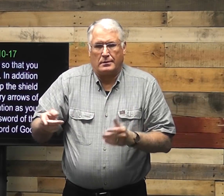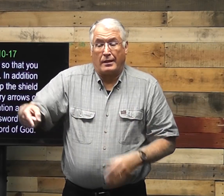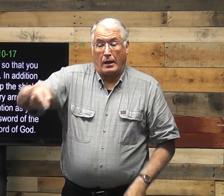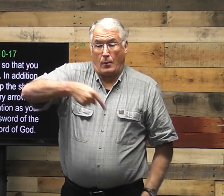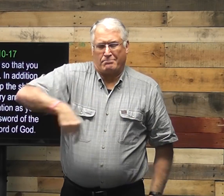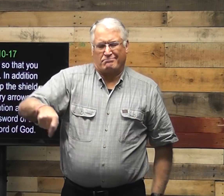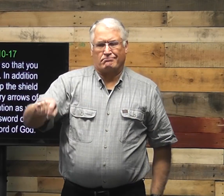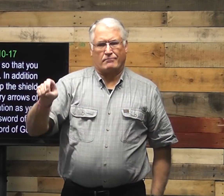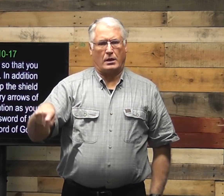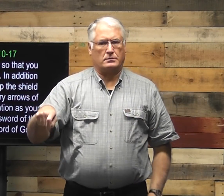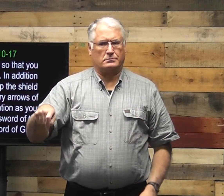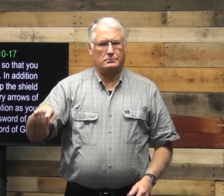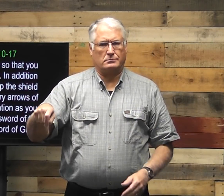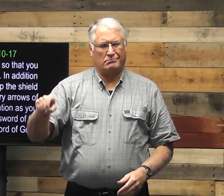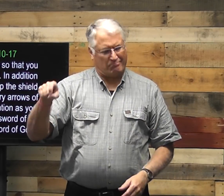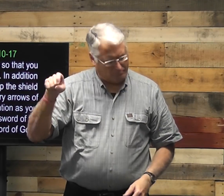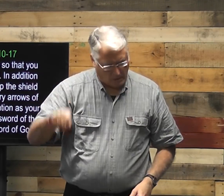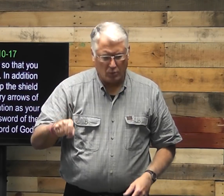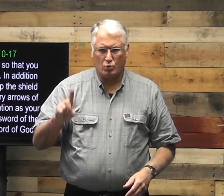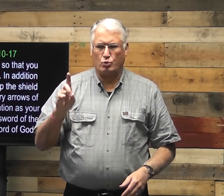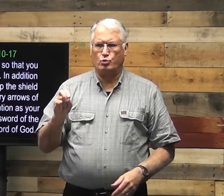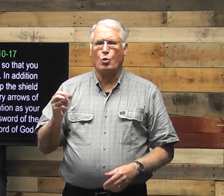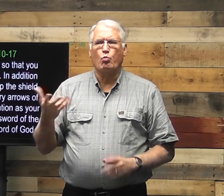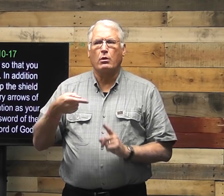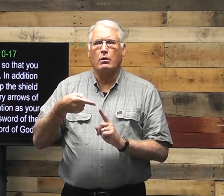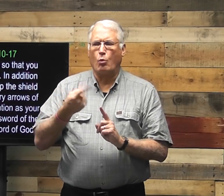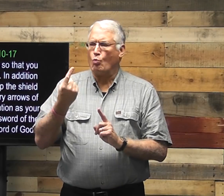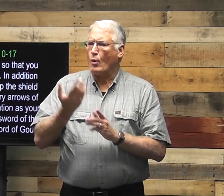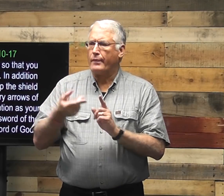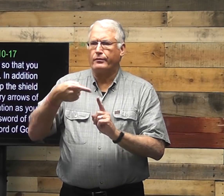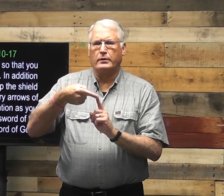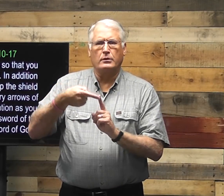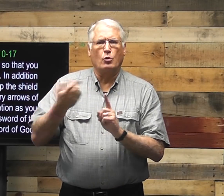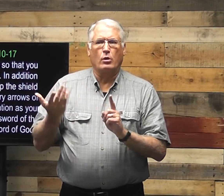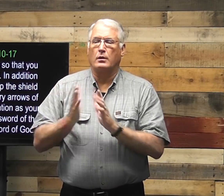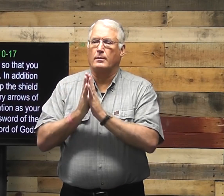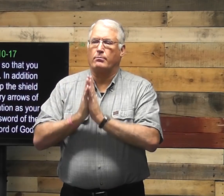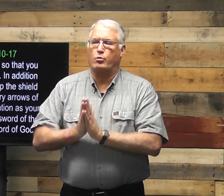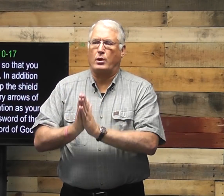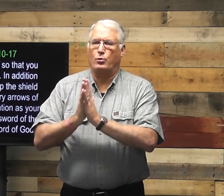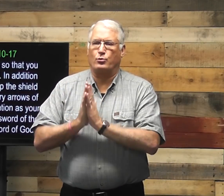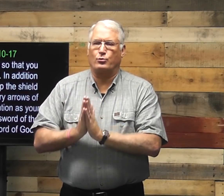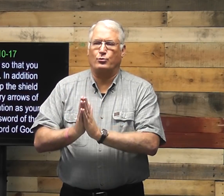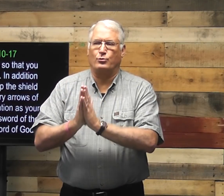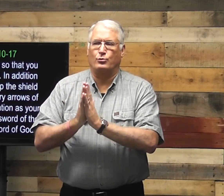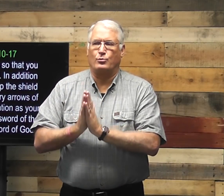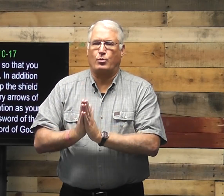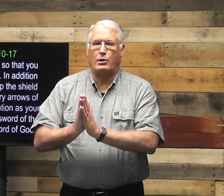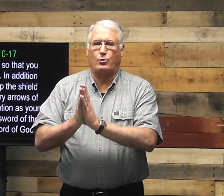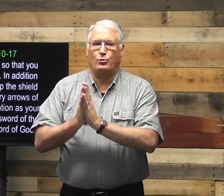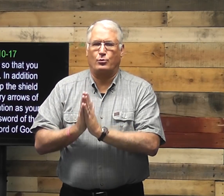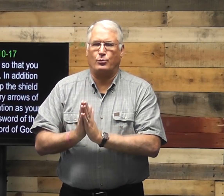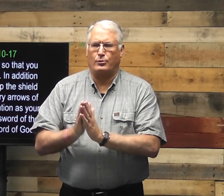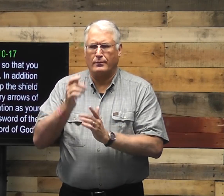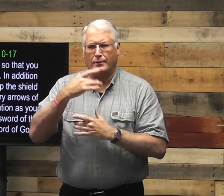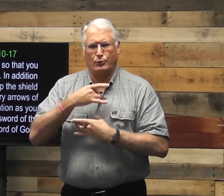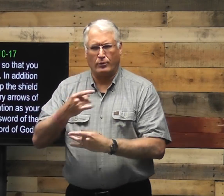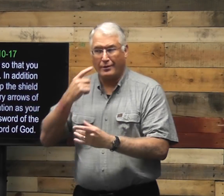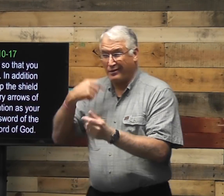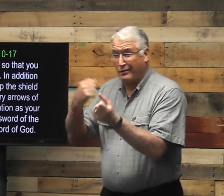that we must, must do. What is that one thing we must do? We must pray. So